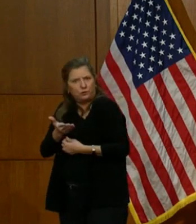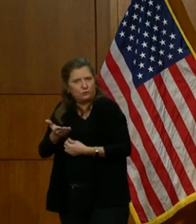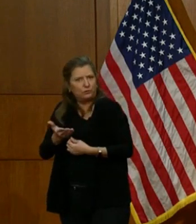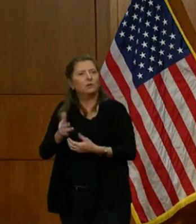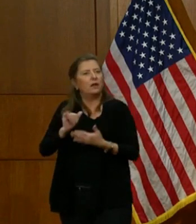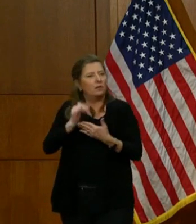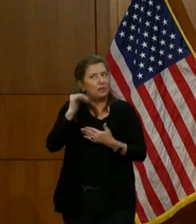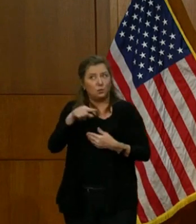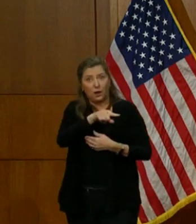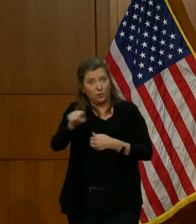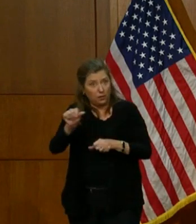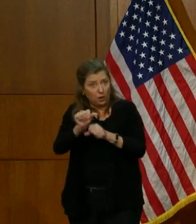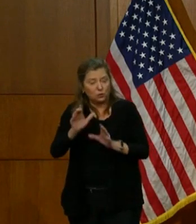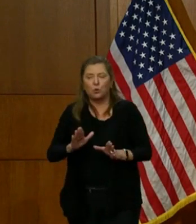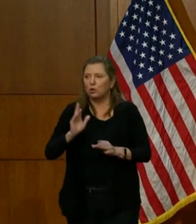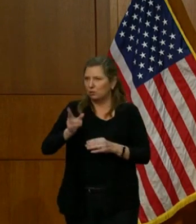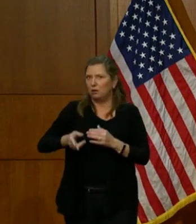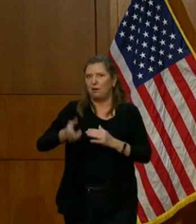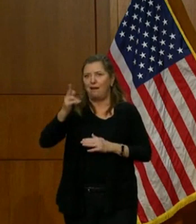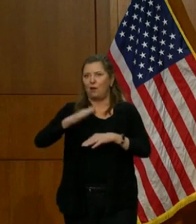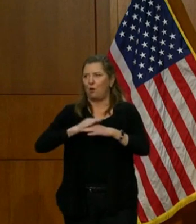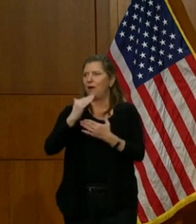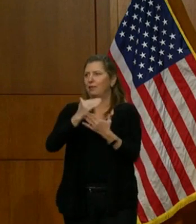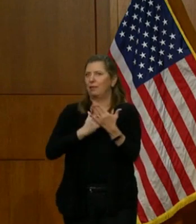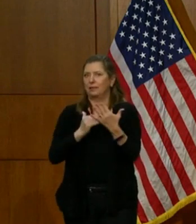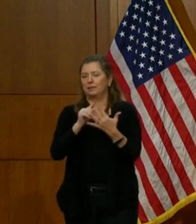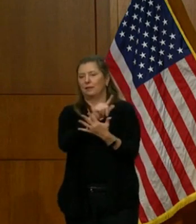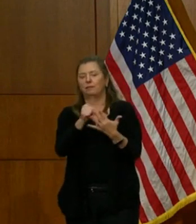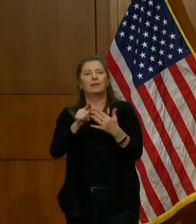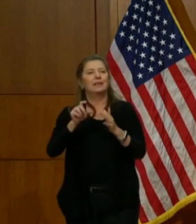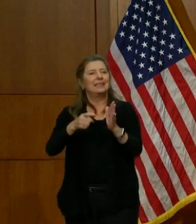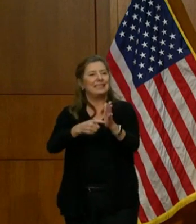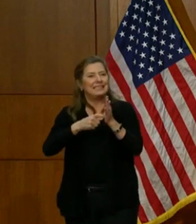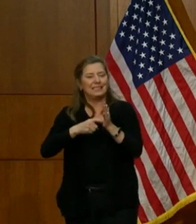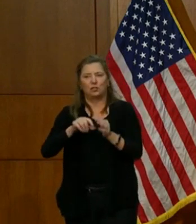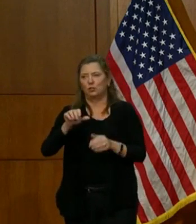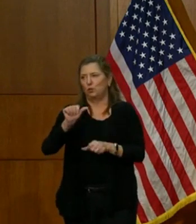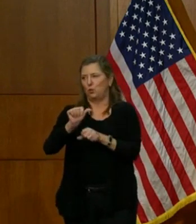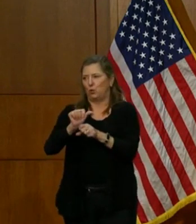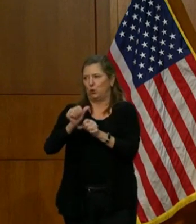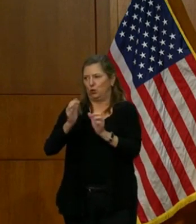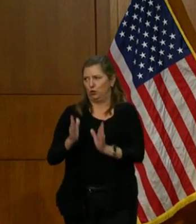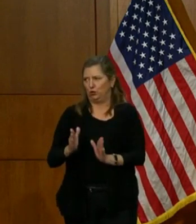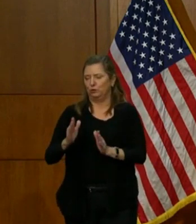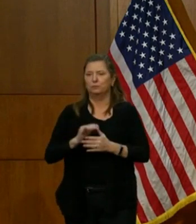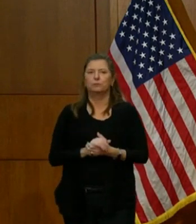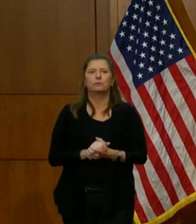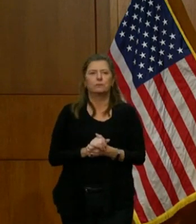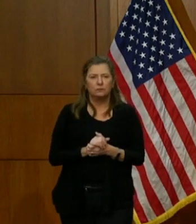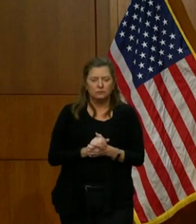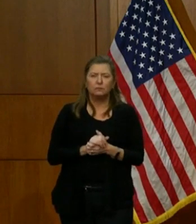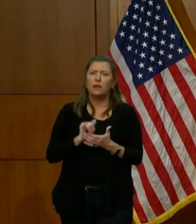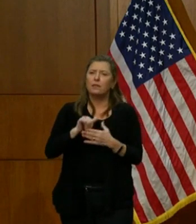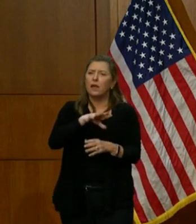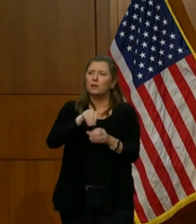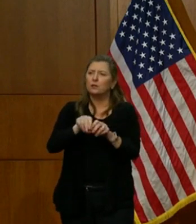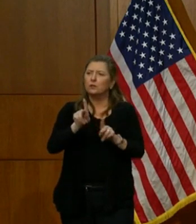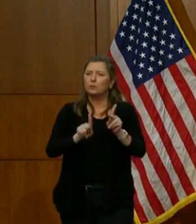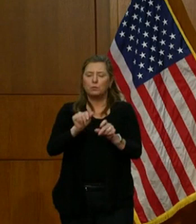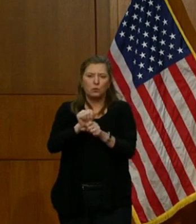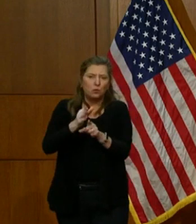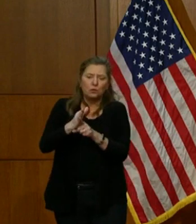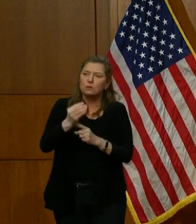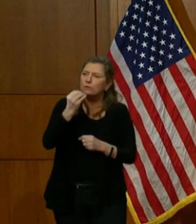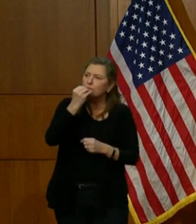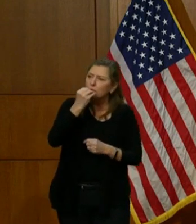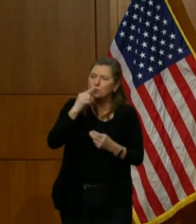That's why these workers are so high on the list of essential workers. And it includes folks in food